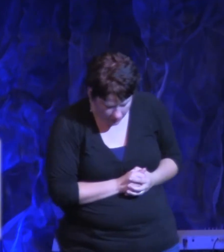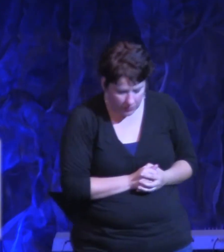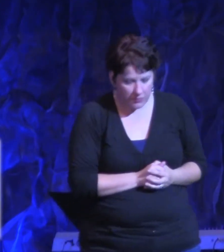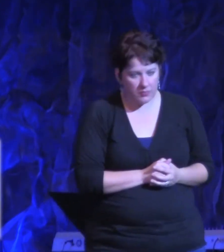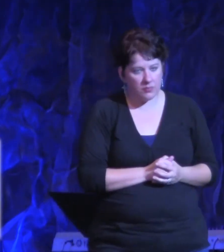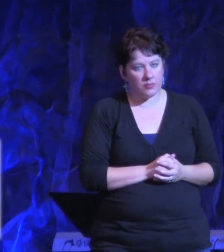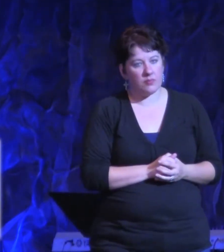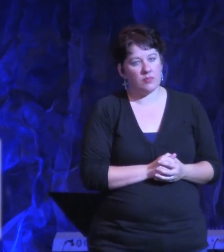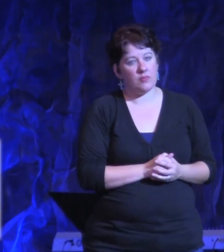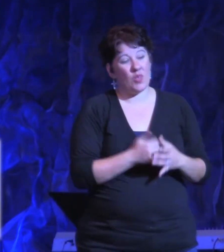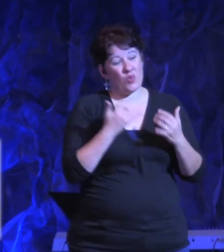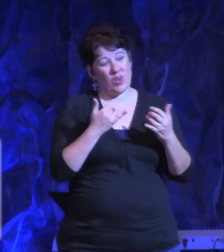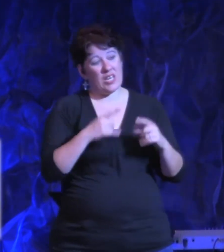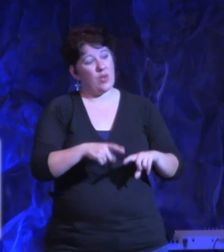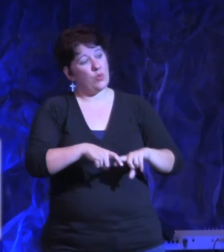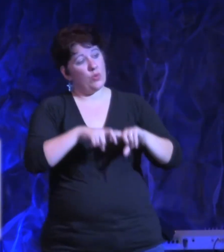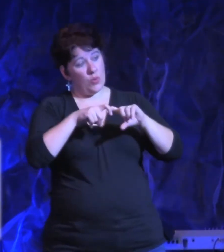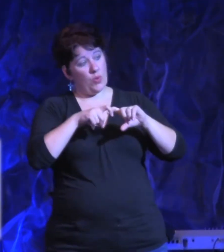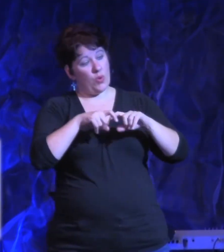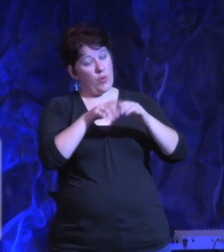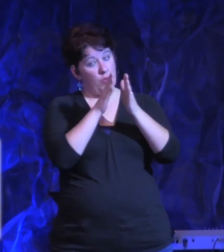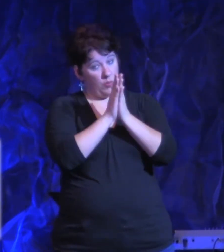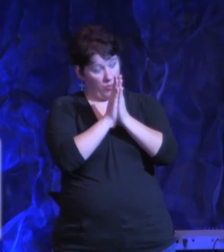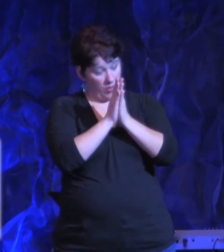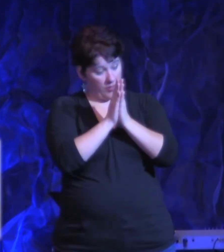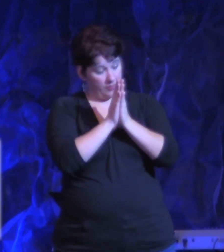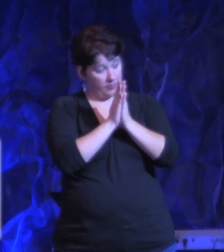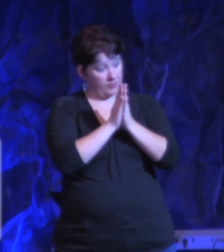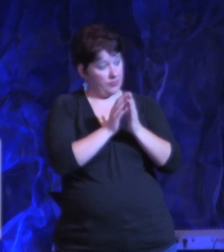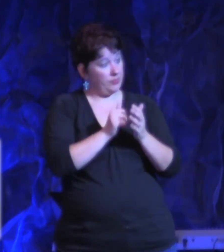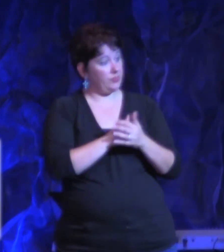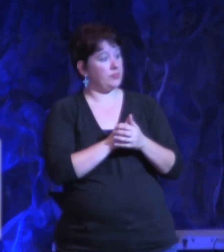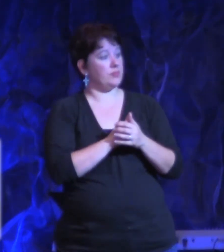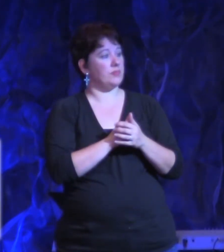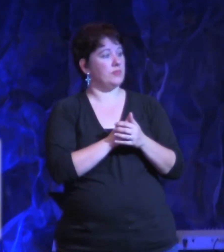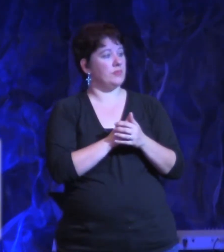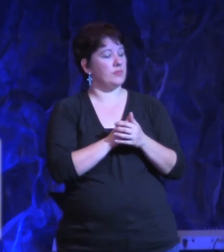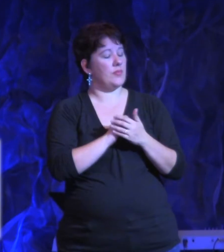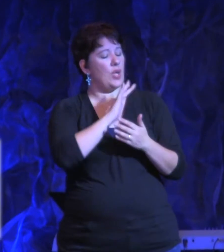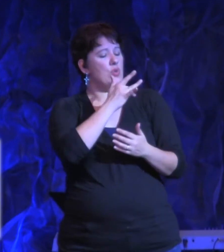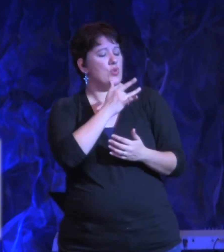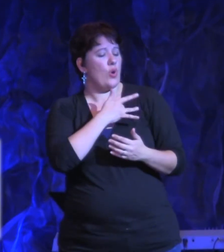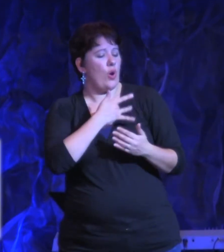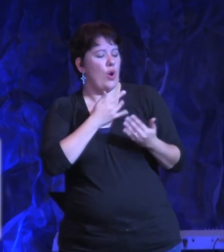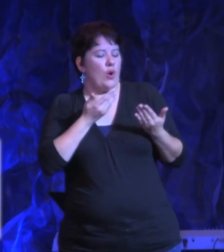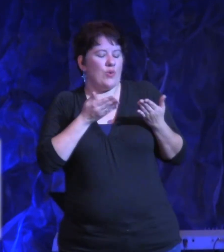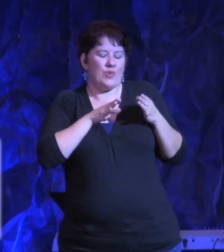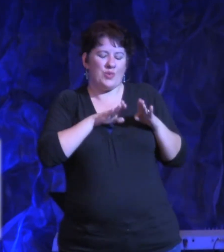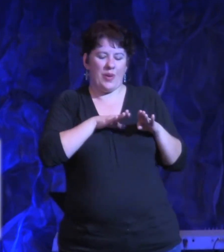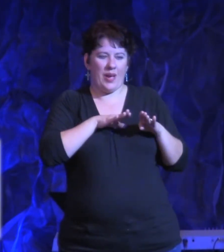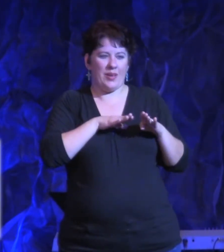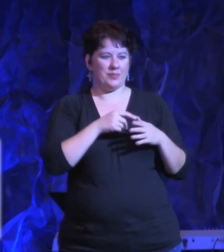Let's just take a moment to just pray through this. Would you just close your head? Close your head.